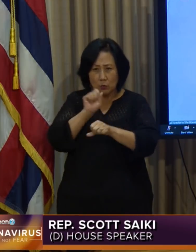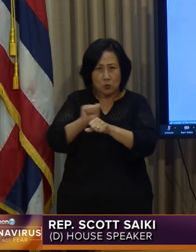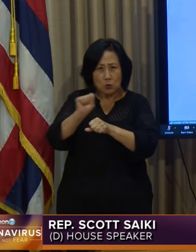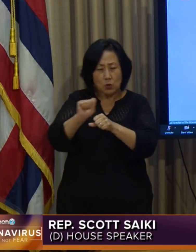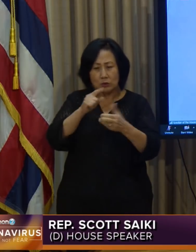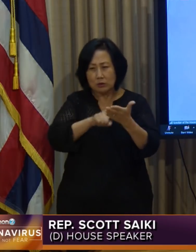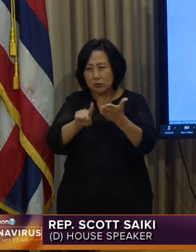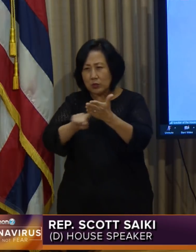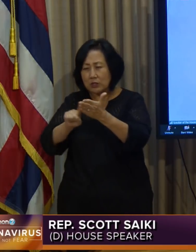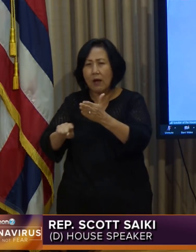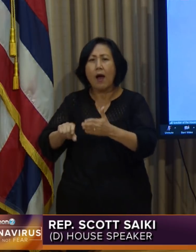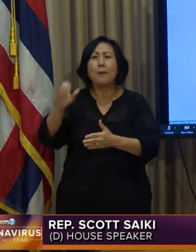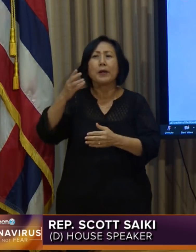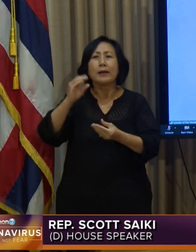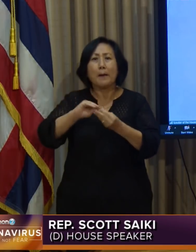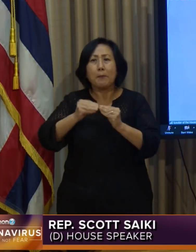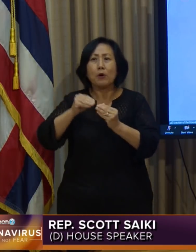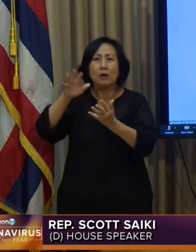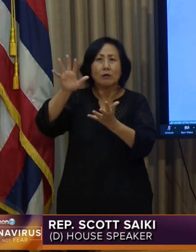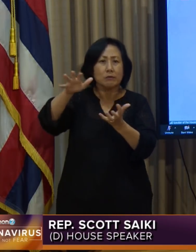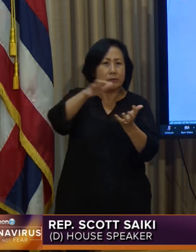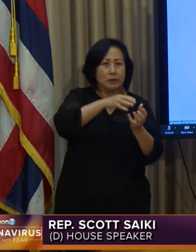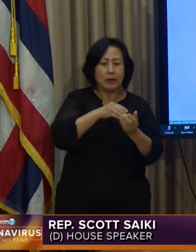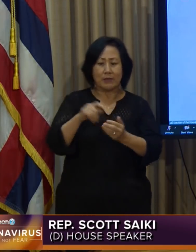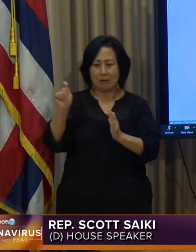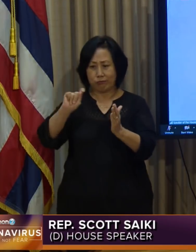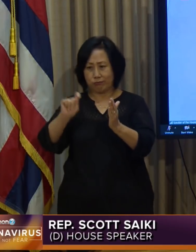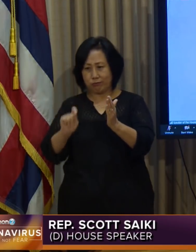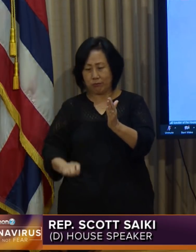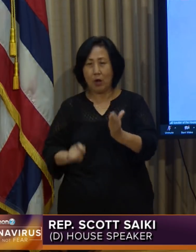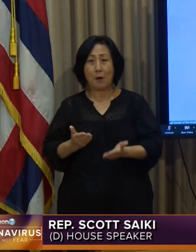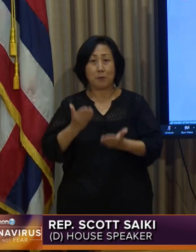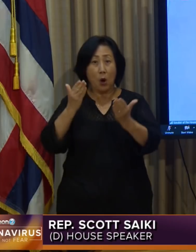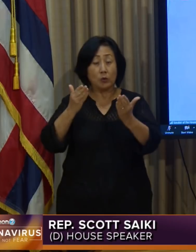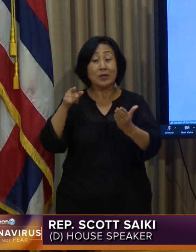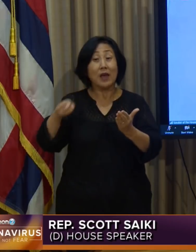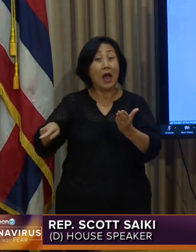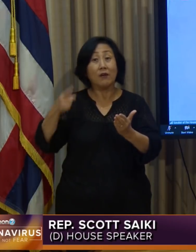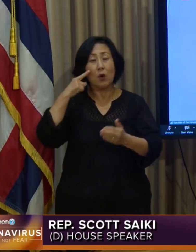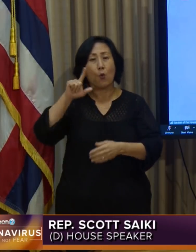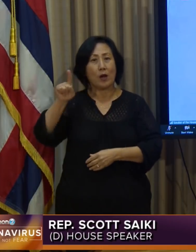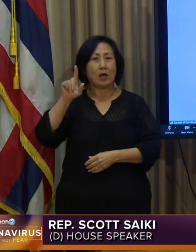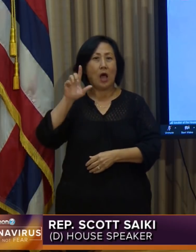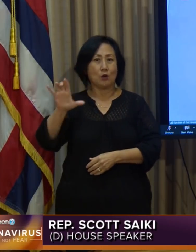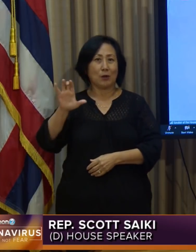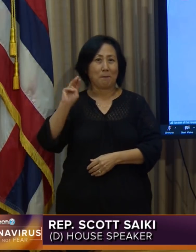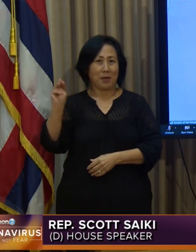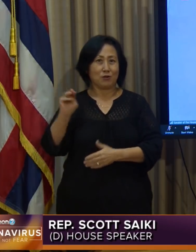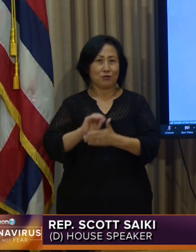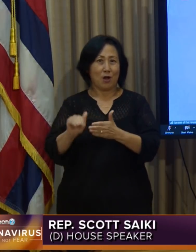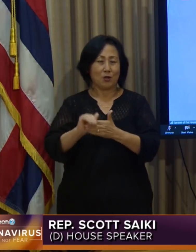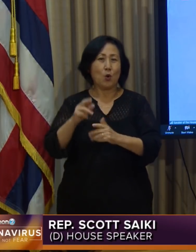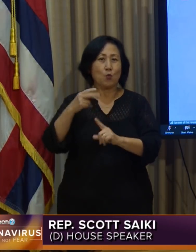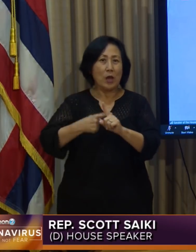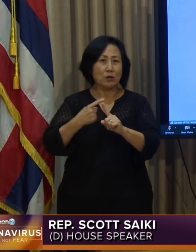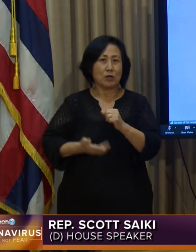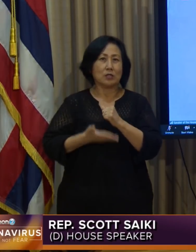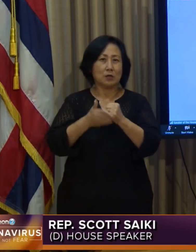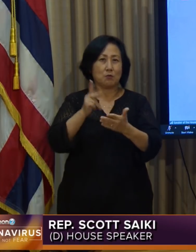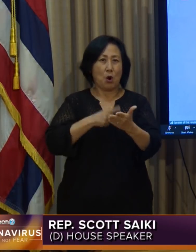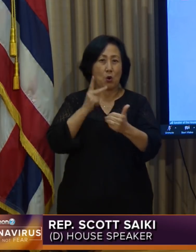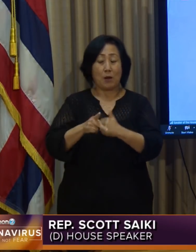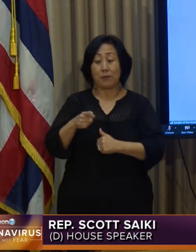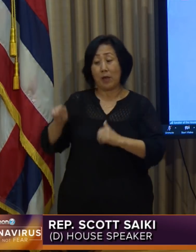data and to draft a proposal to create a $100 million rental assistance program. And that